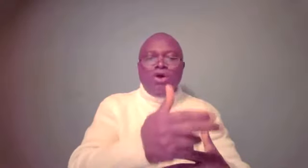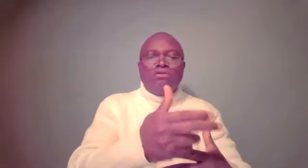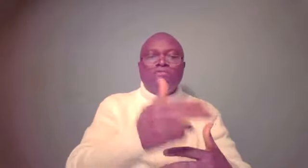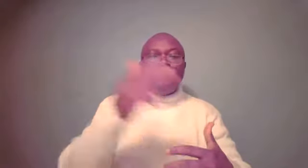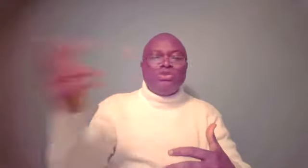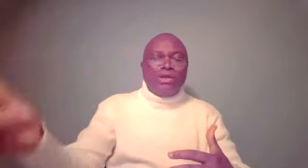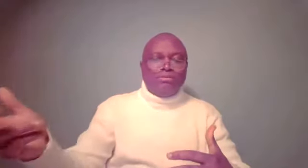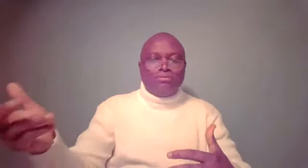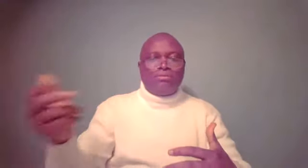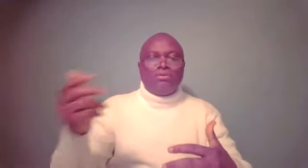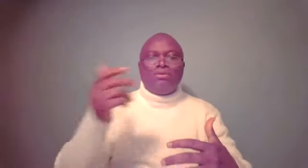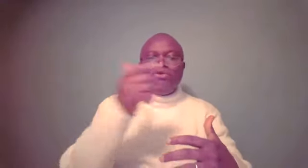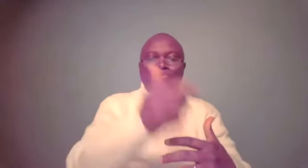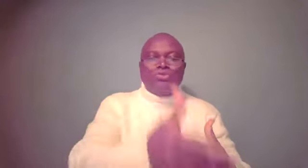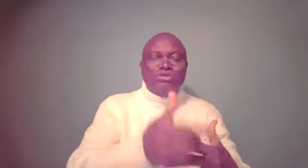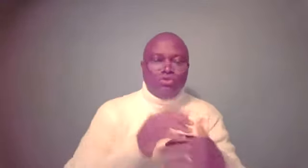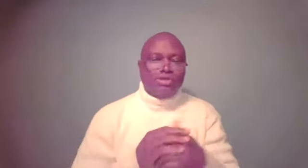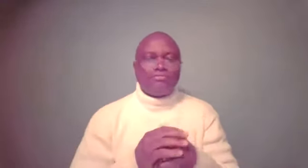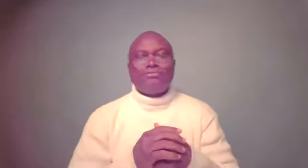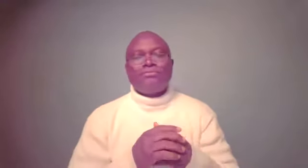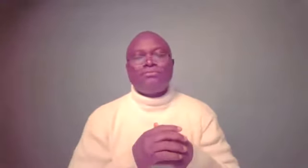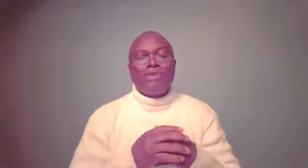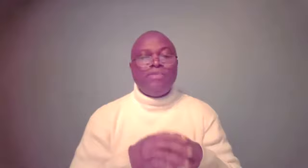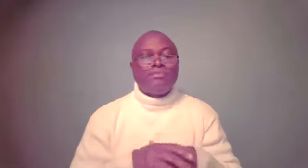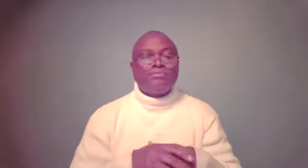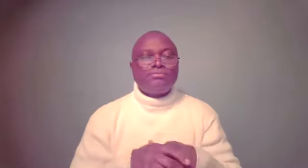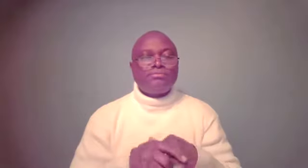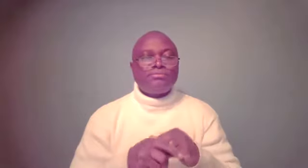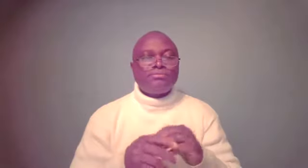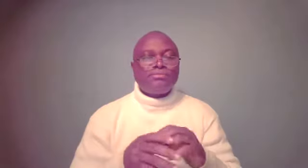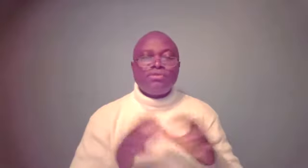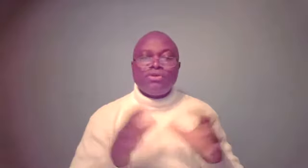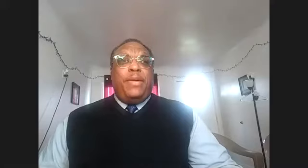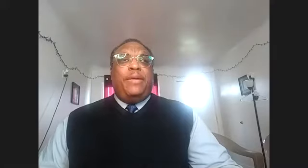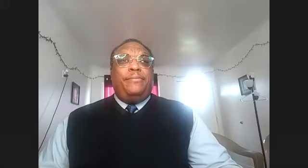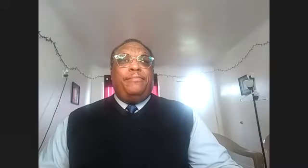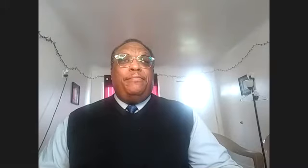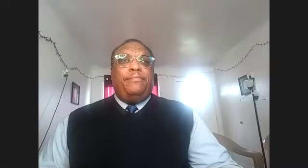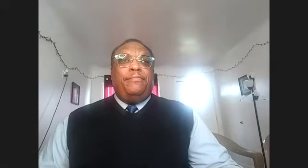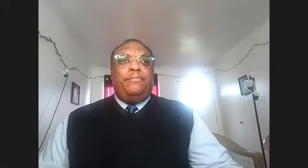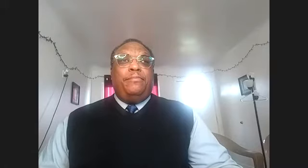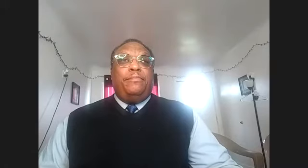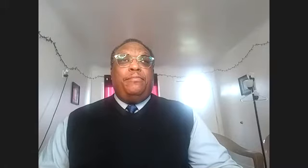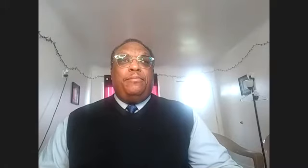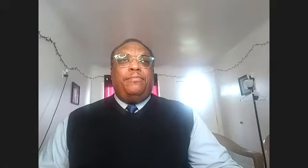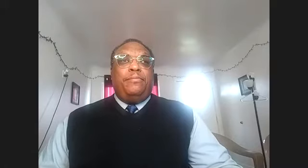God for Israel. Using Joseph. Amen? Amen. Not everyone that is against you.